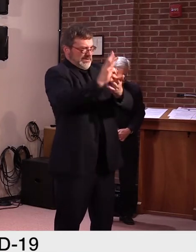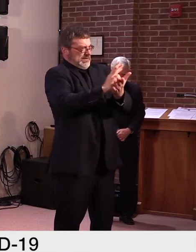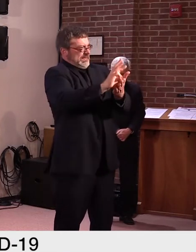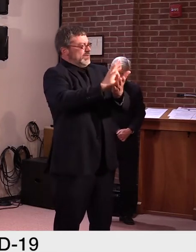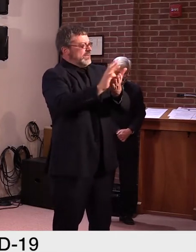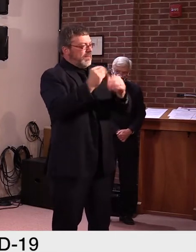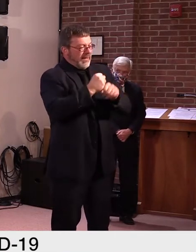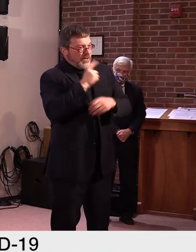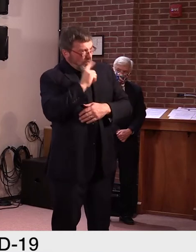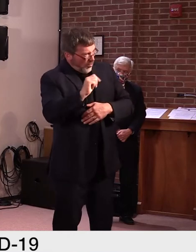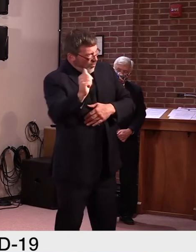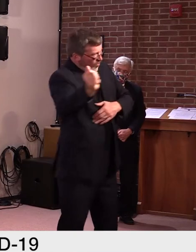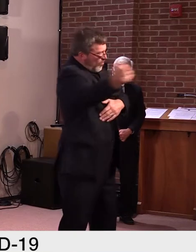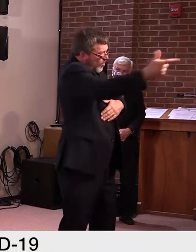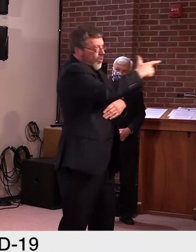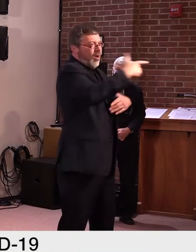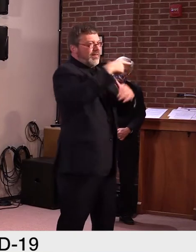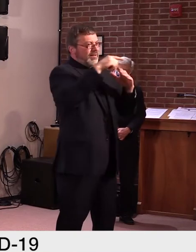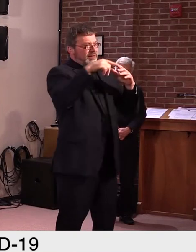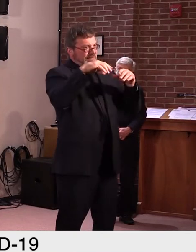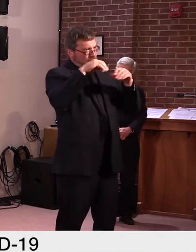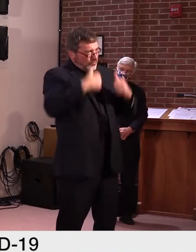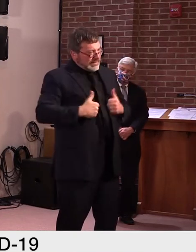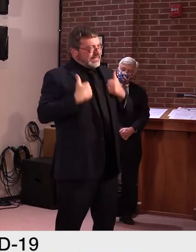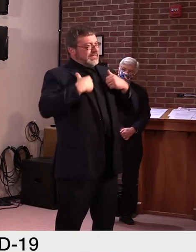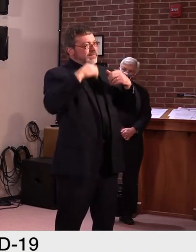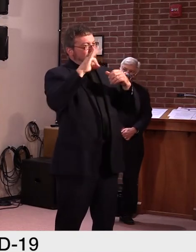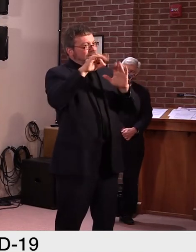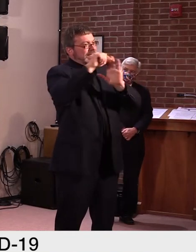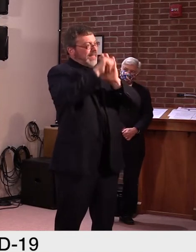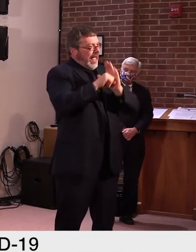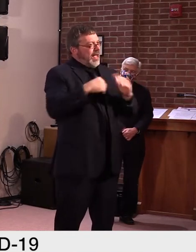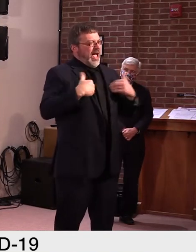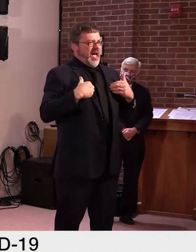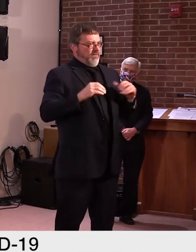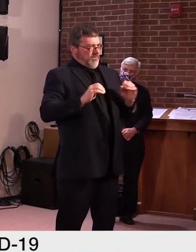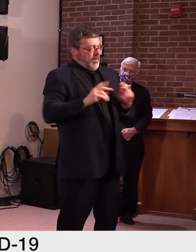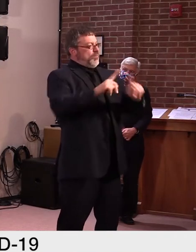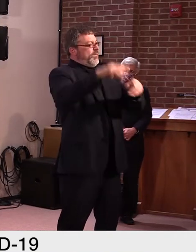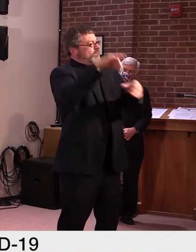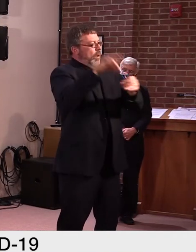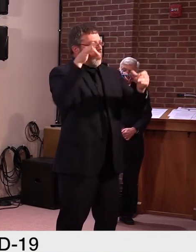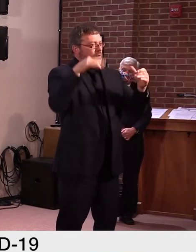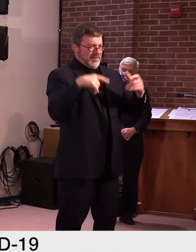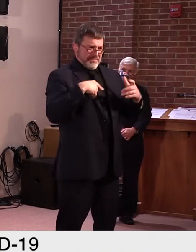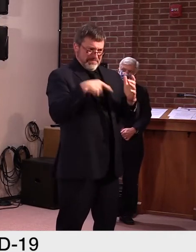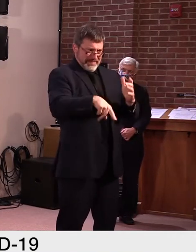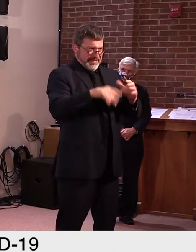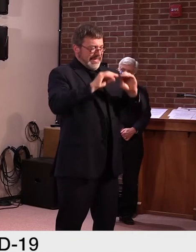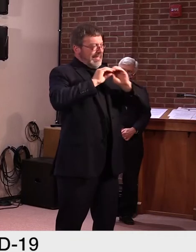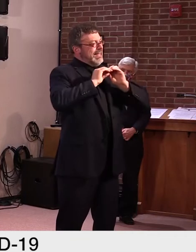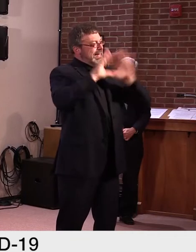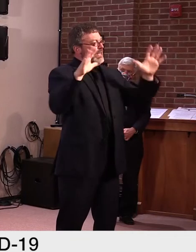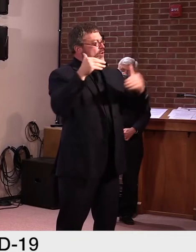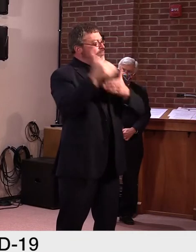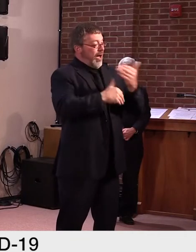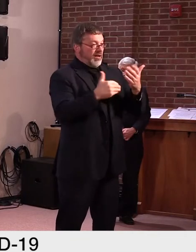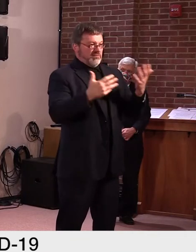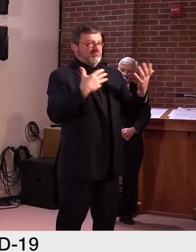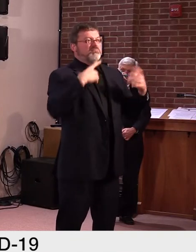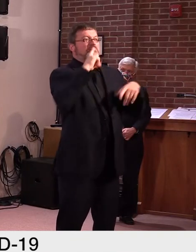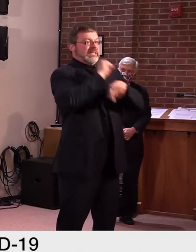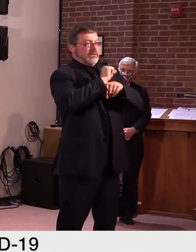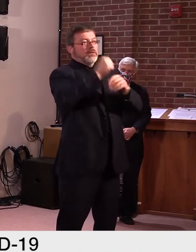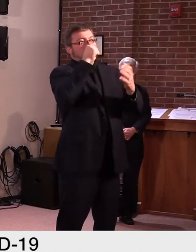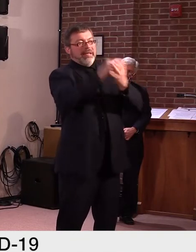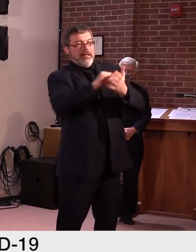So, this makes it clear, uh, that, uh, we'll continue, uh, Secretary of State will continue to mail ballots and, and put